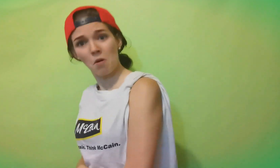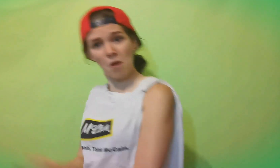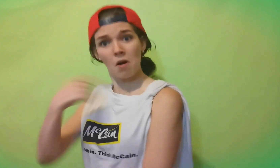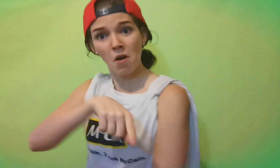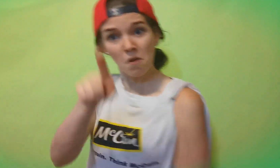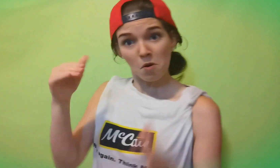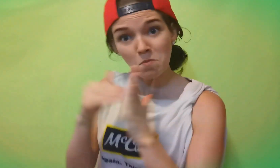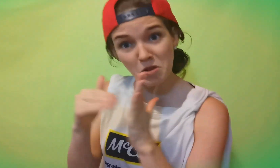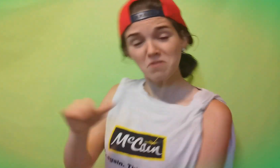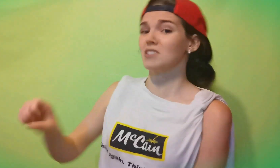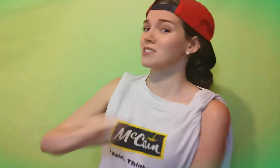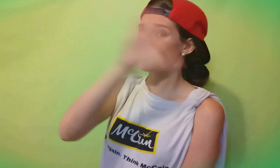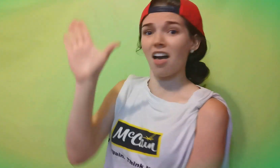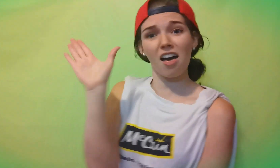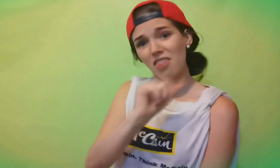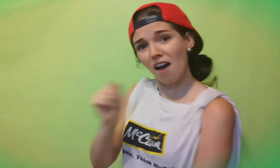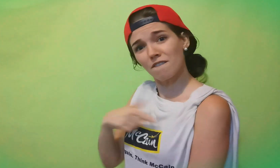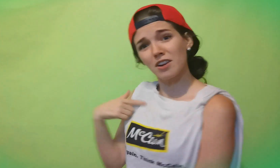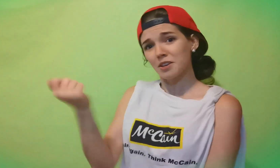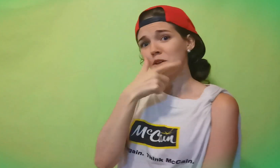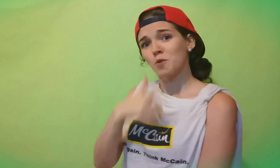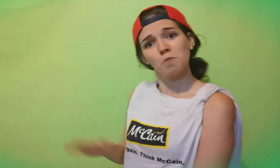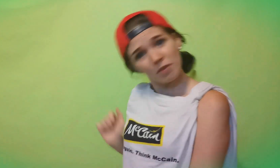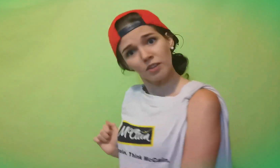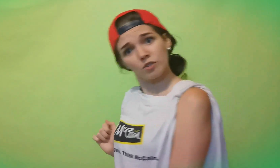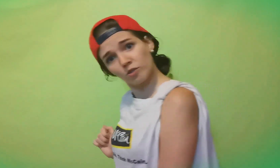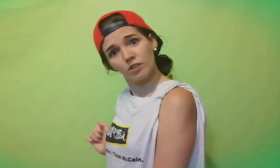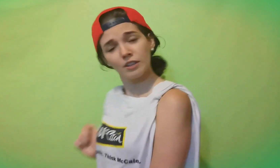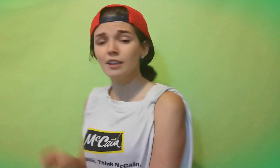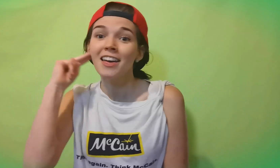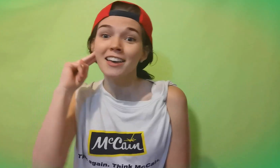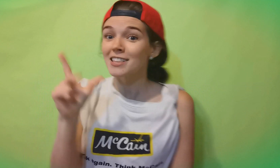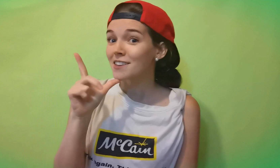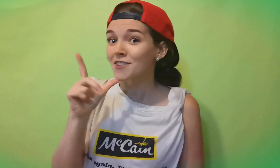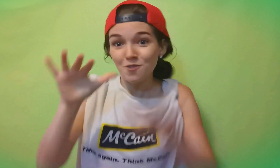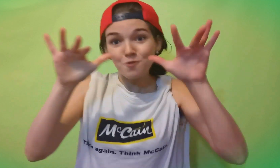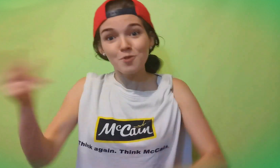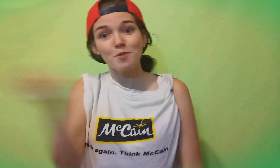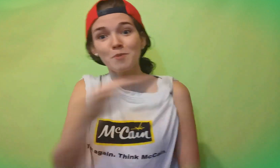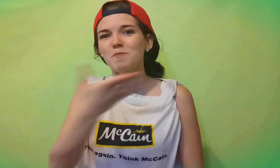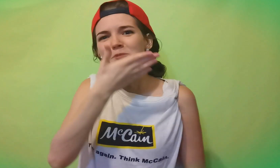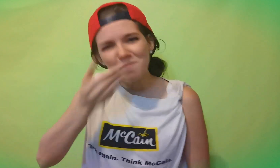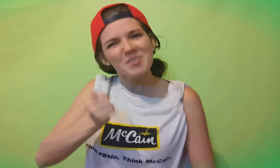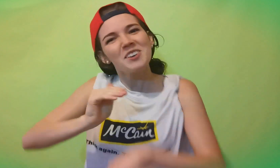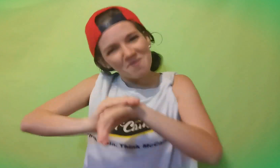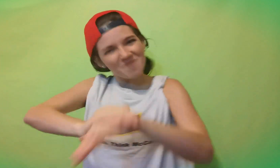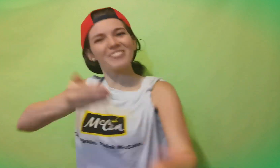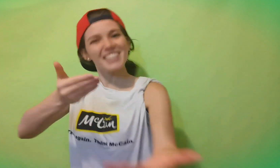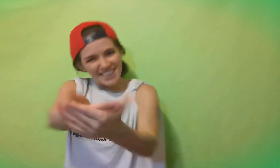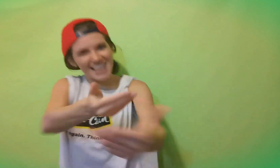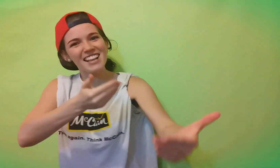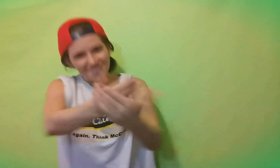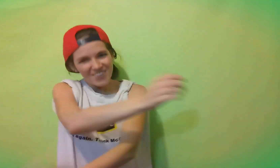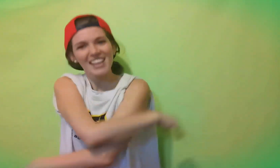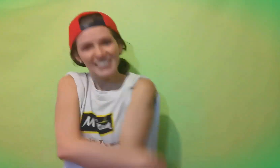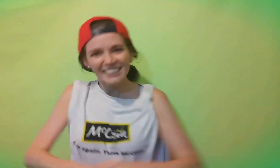form a trick south africa you make us grin deaf and hearing people can be best friends